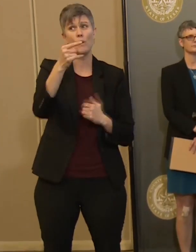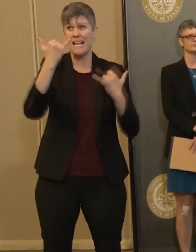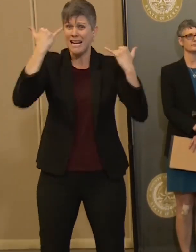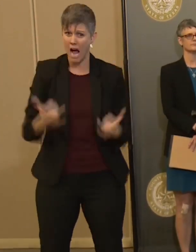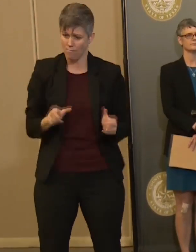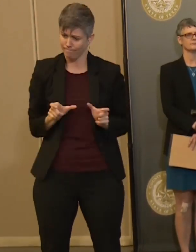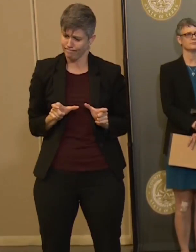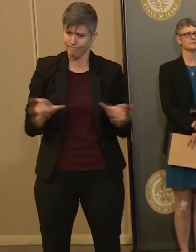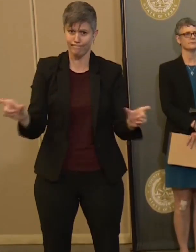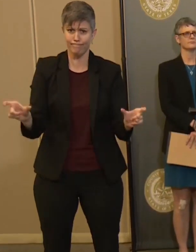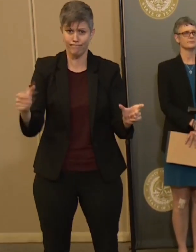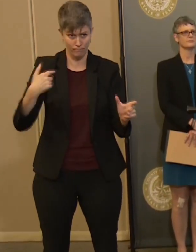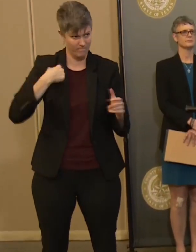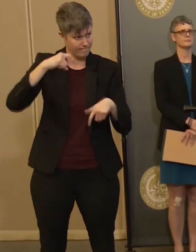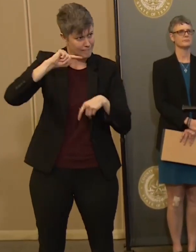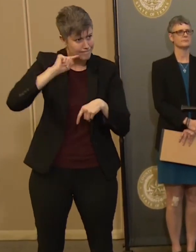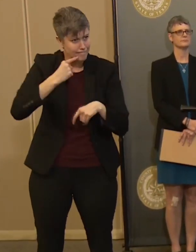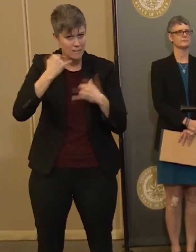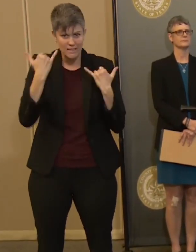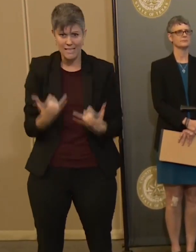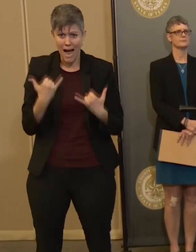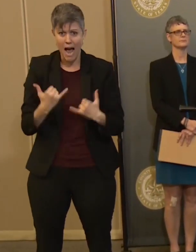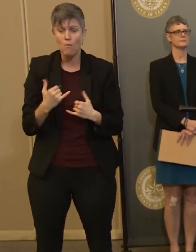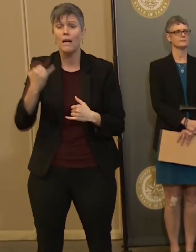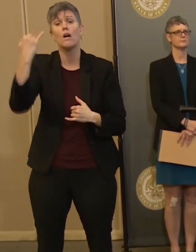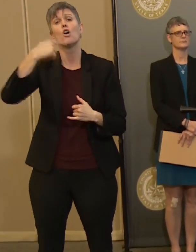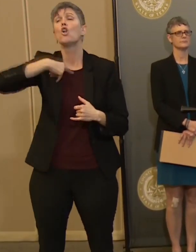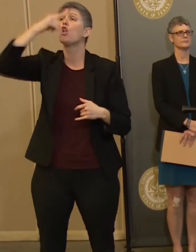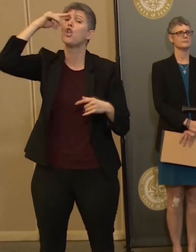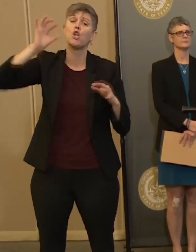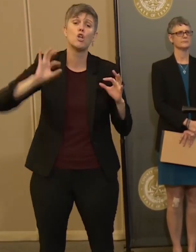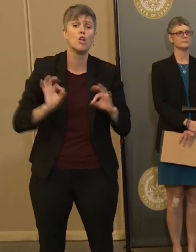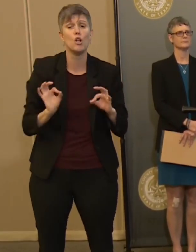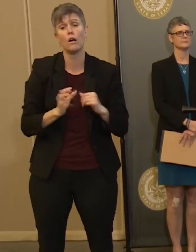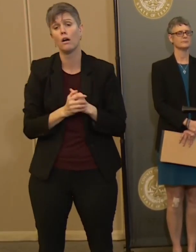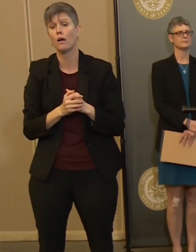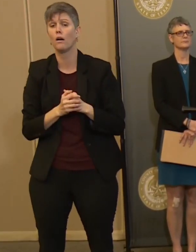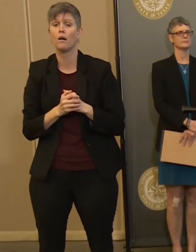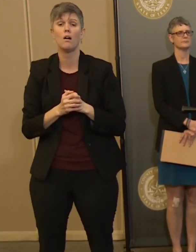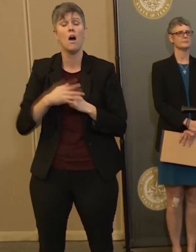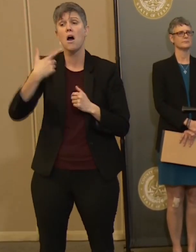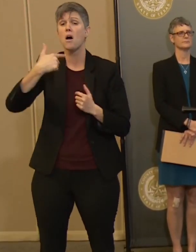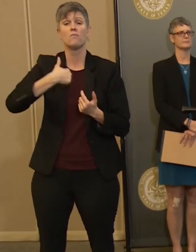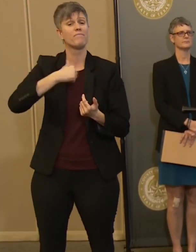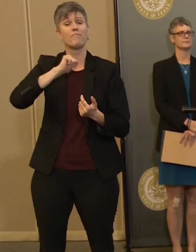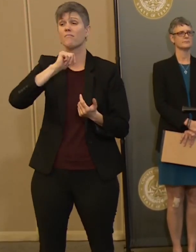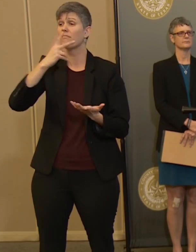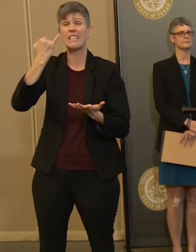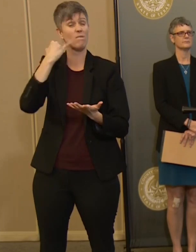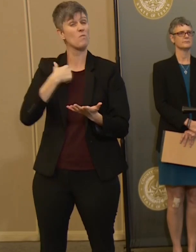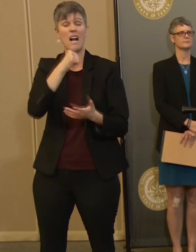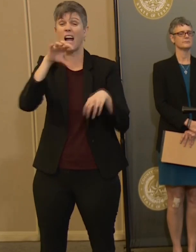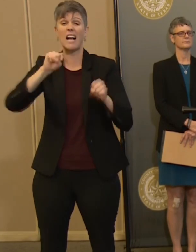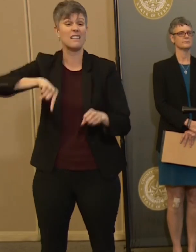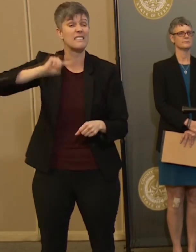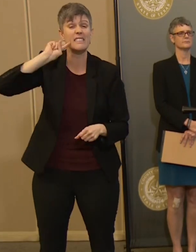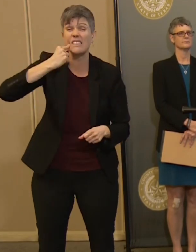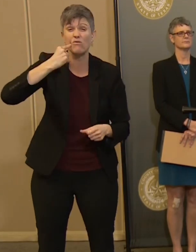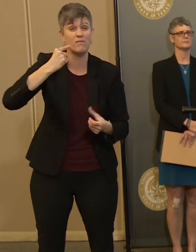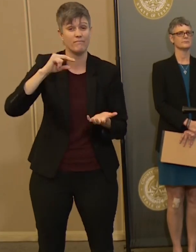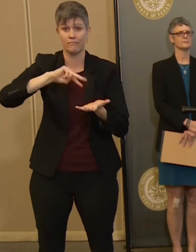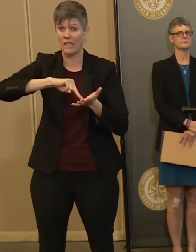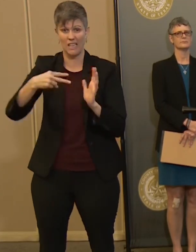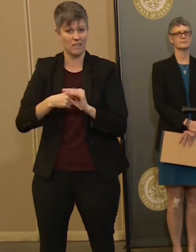that is before us. If we don't grasp it and take advantage of this